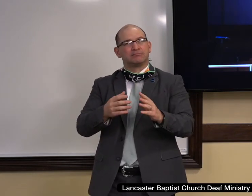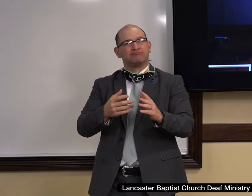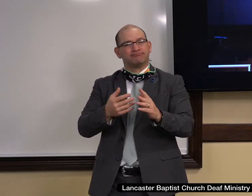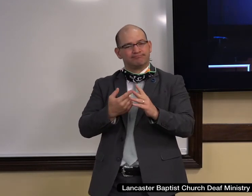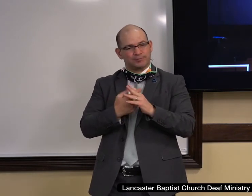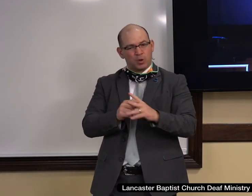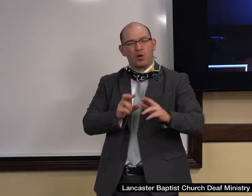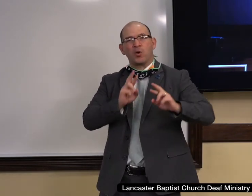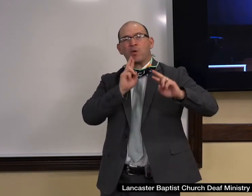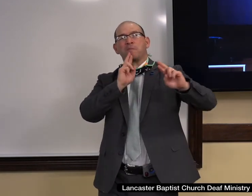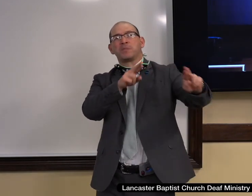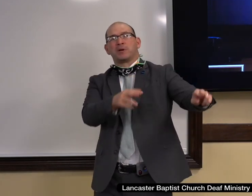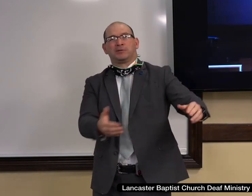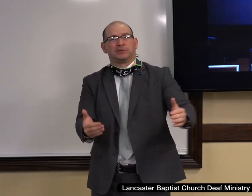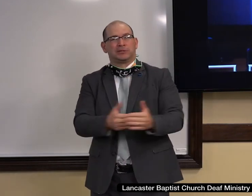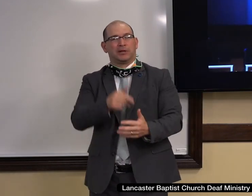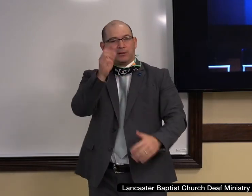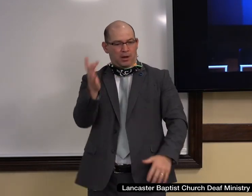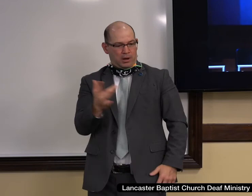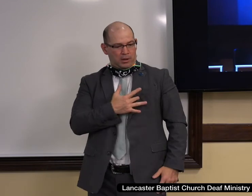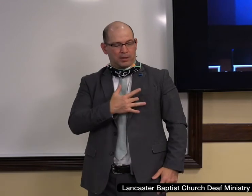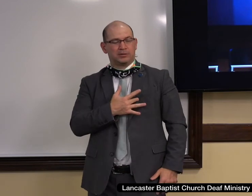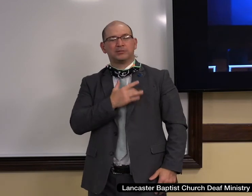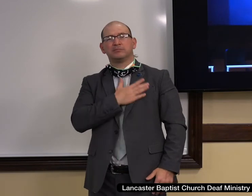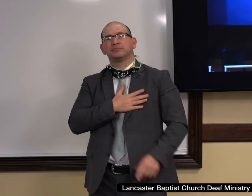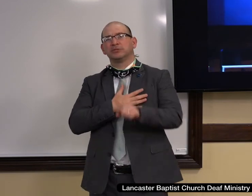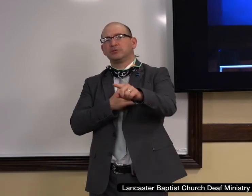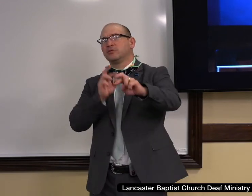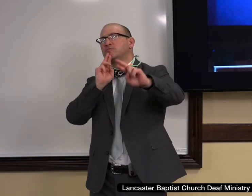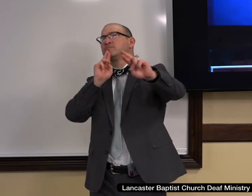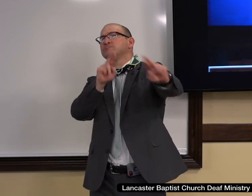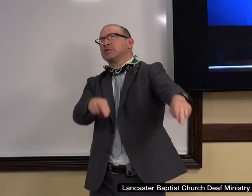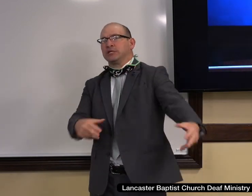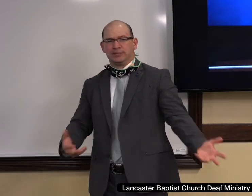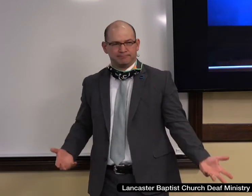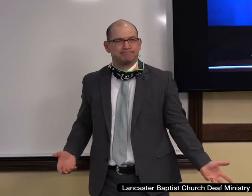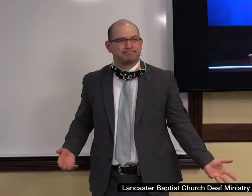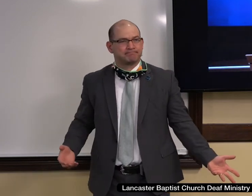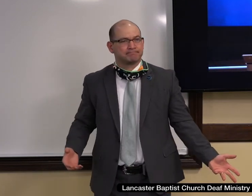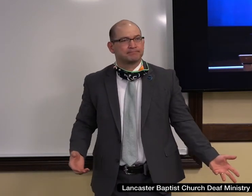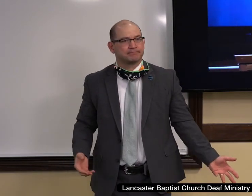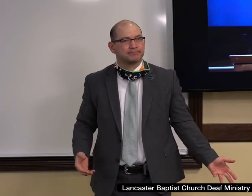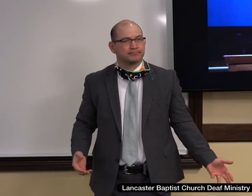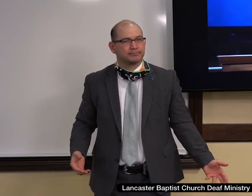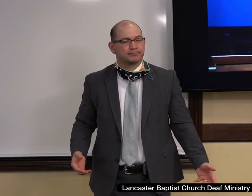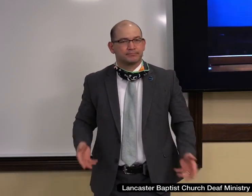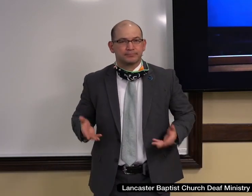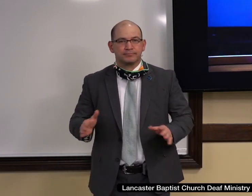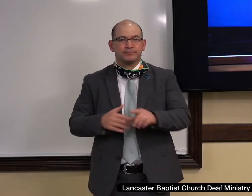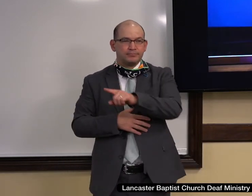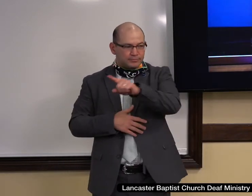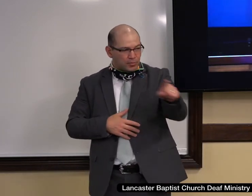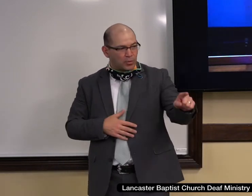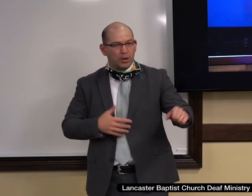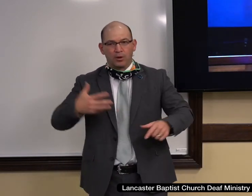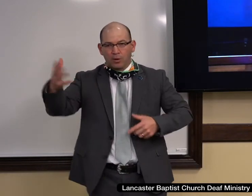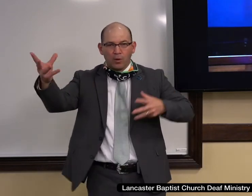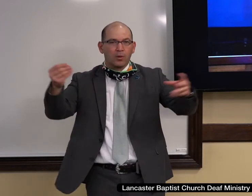Lord speaks to us. And so right now, as the piano plays, and as we're dismissed in just a moment, I'm going to let you be dismissed. You can go out and